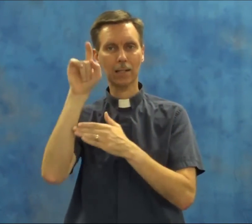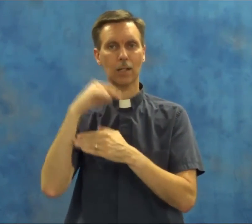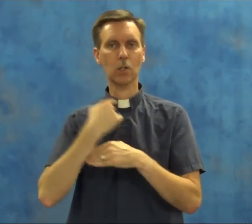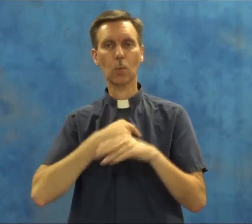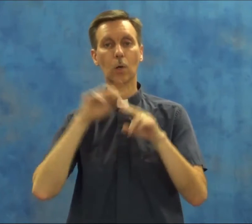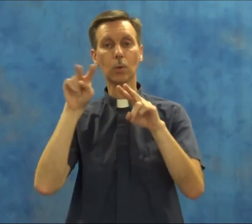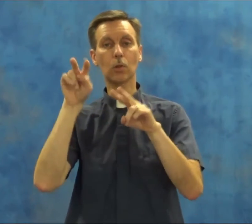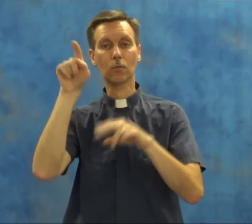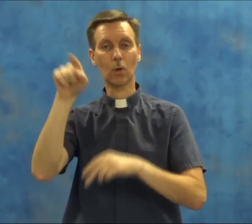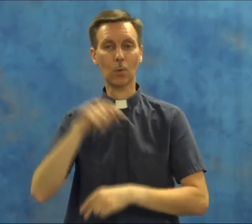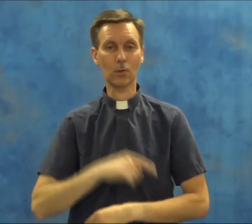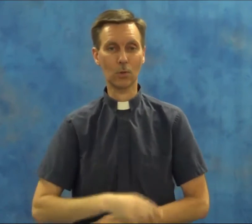is what we look forward to.